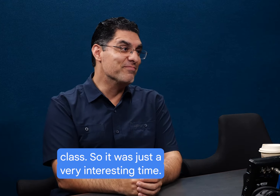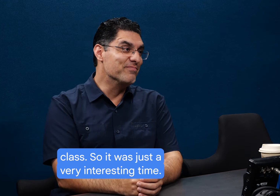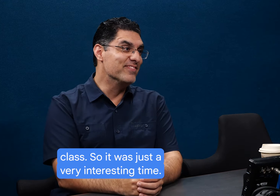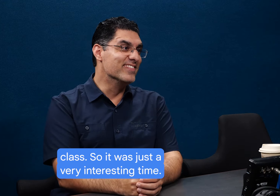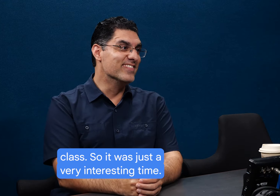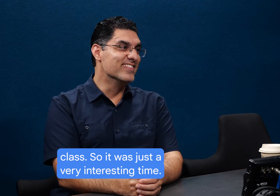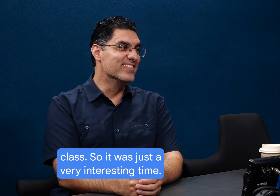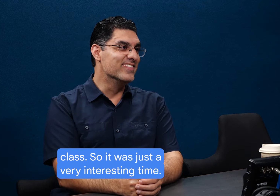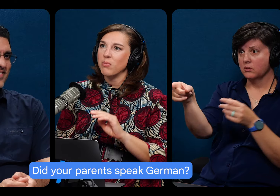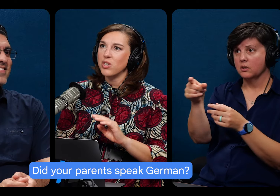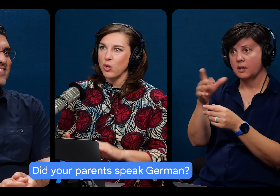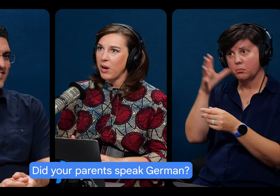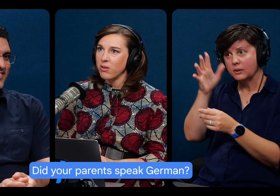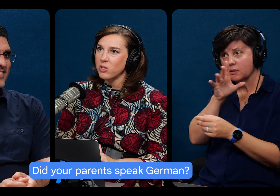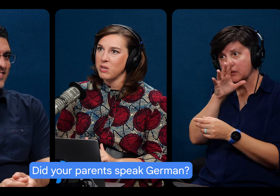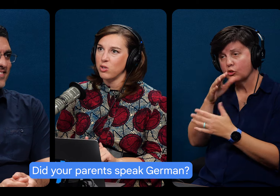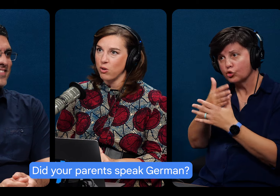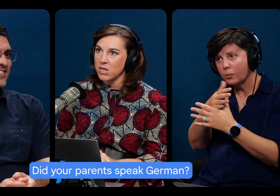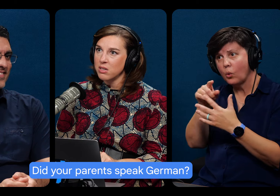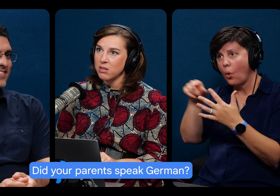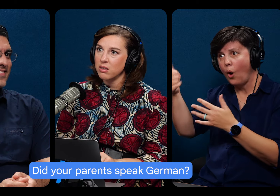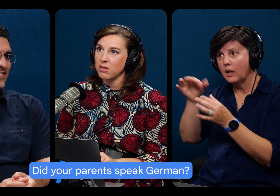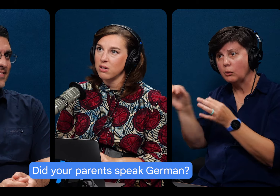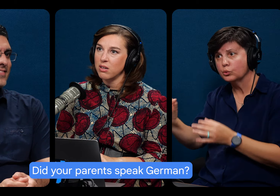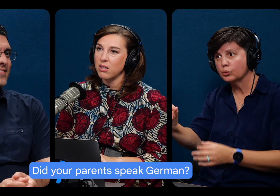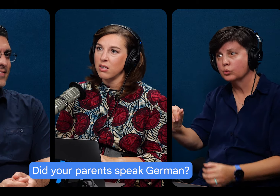just a very interesting time. Did your parents speak German?